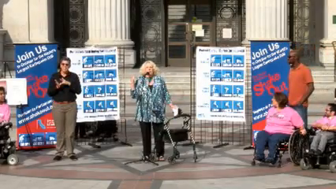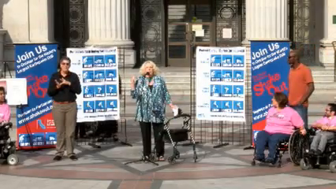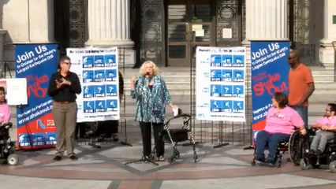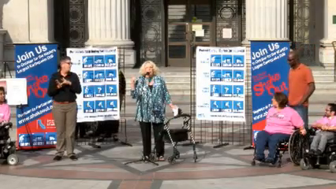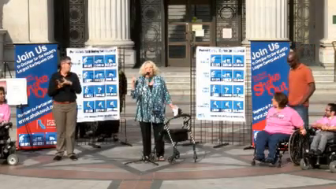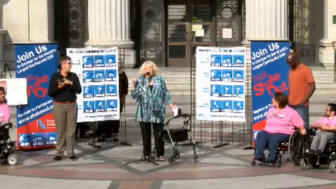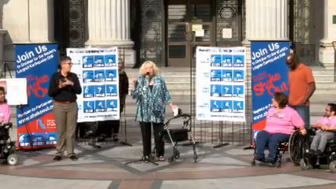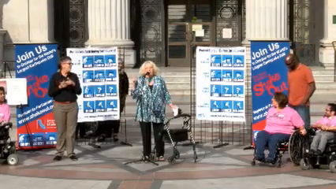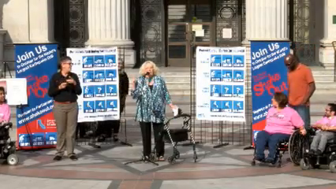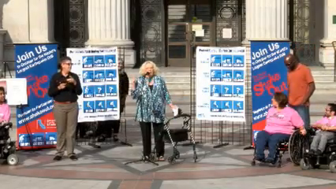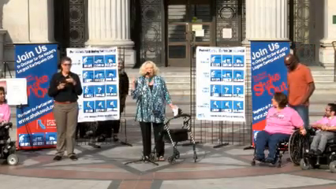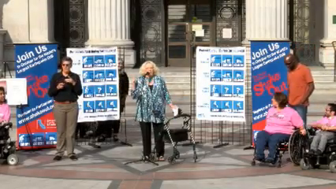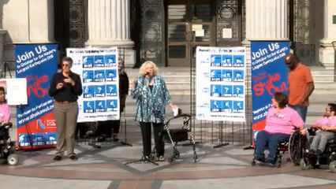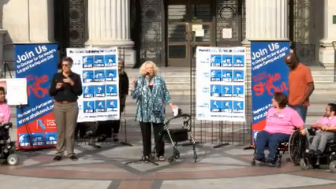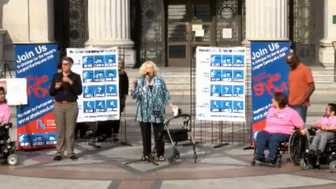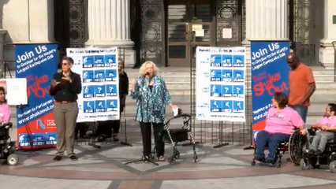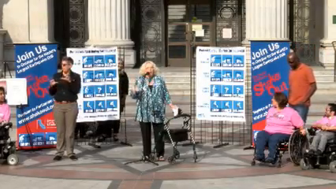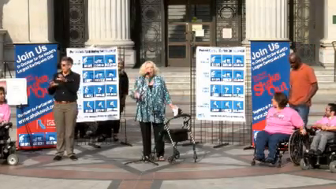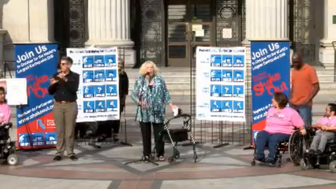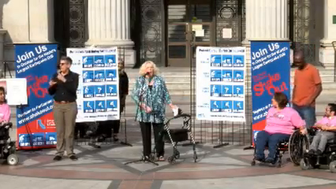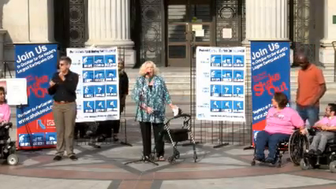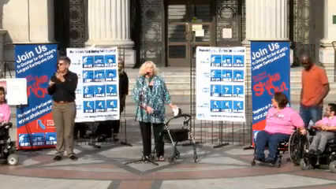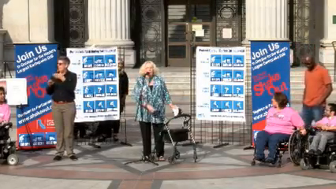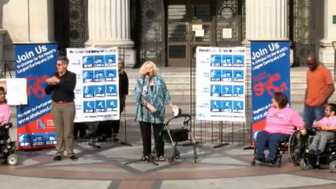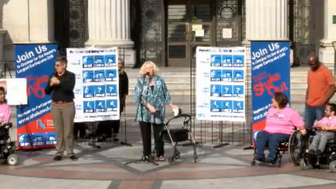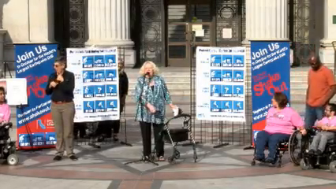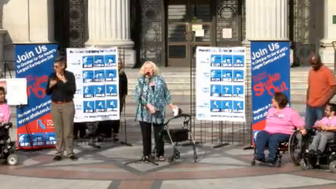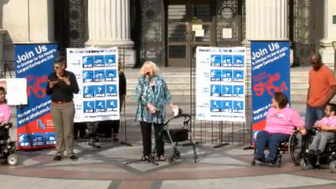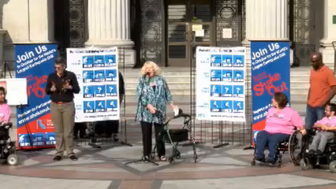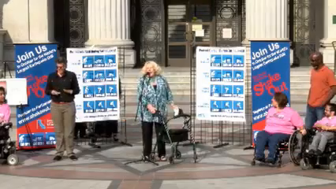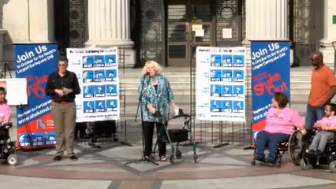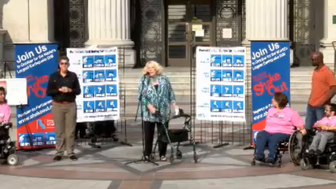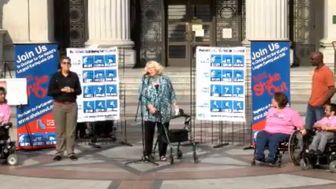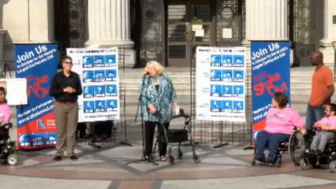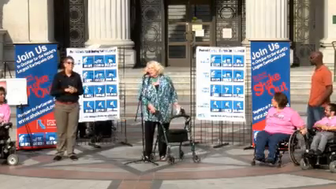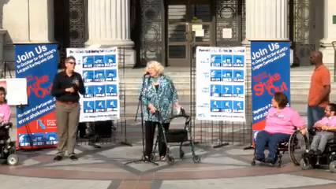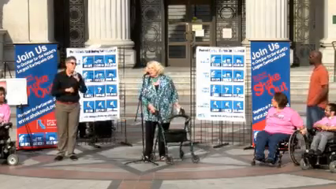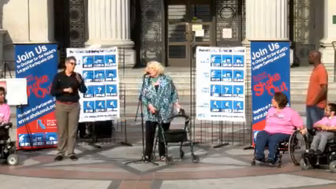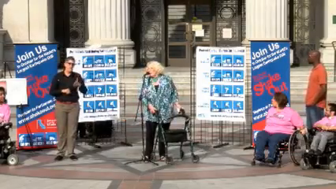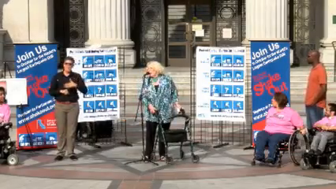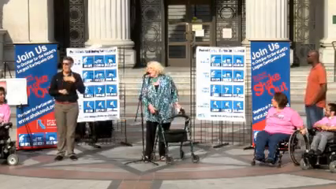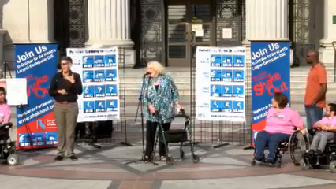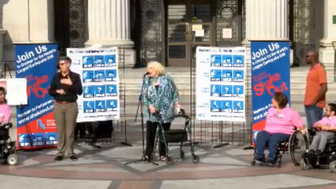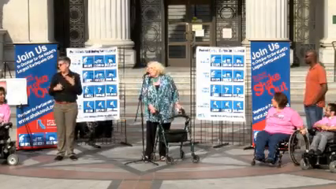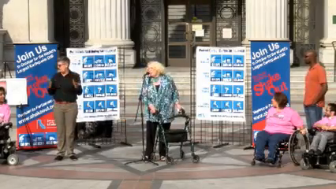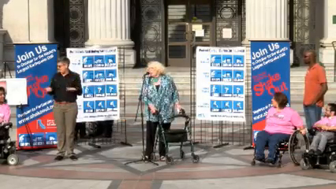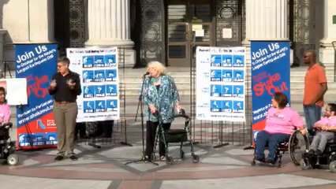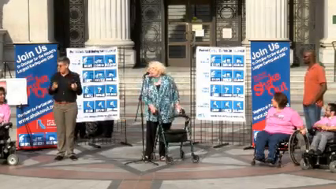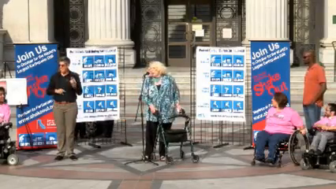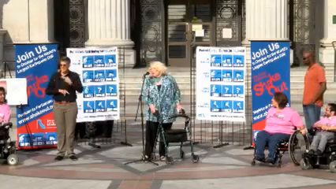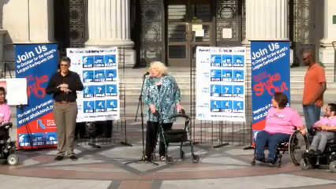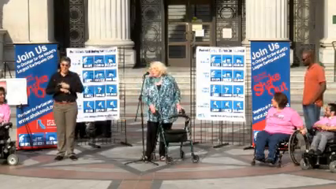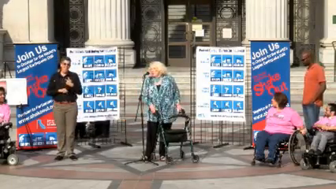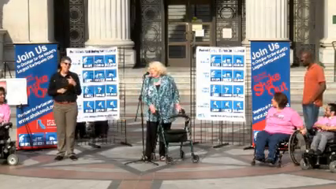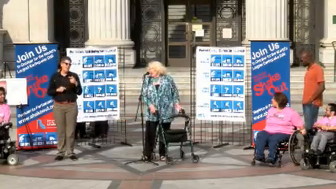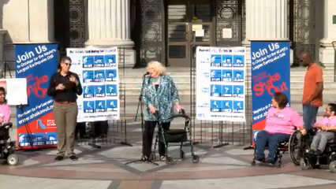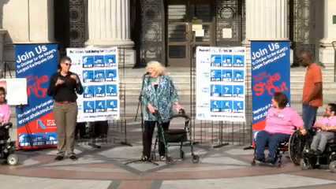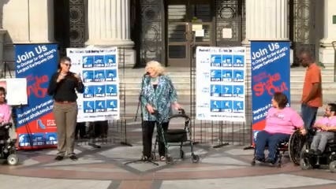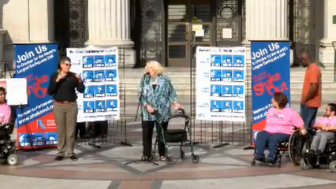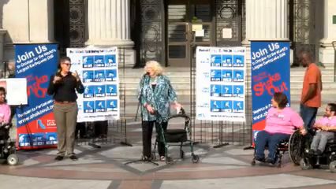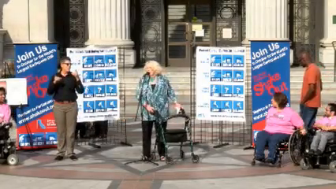presenting something after I'm finished, and we're really happy to have them with us. I've been the director